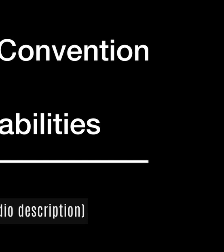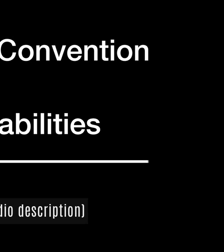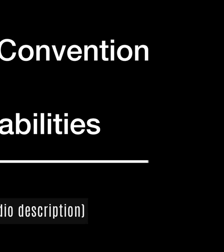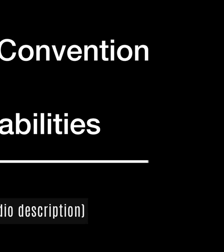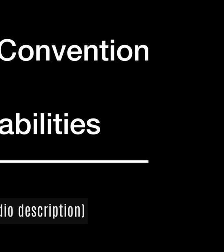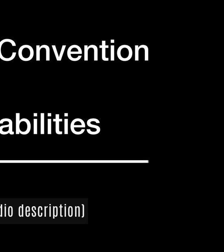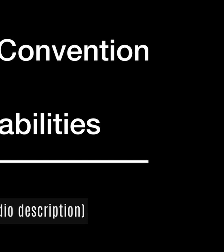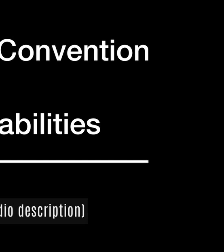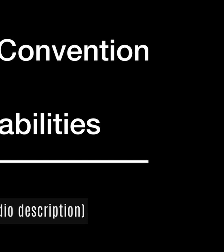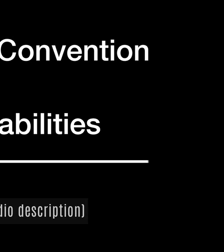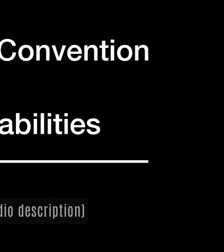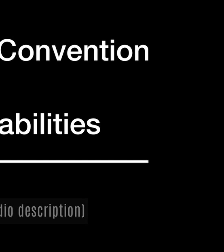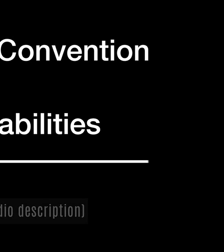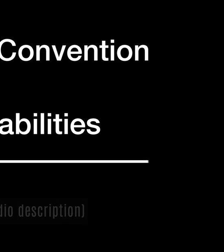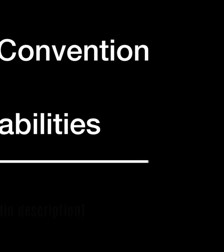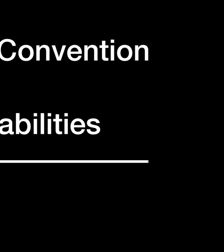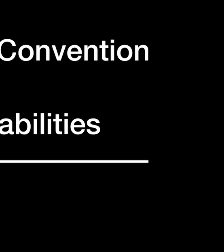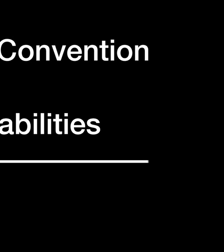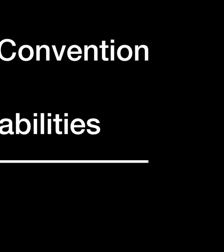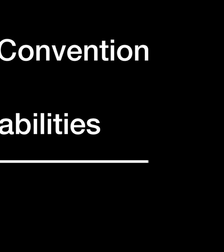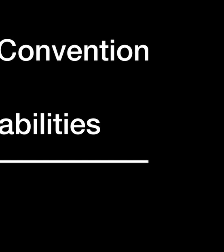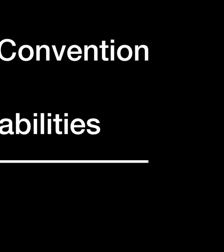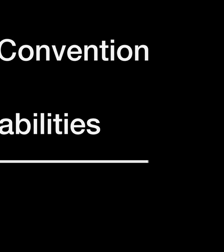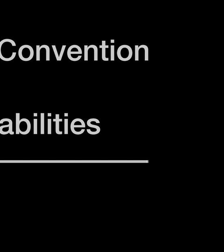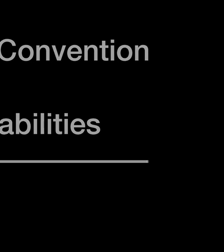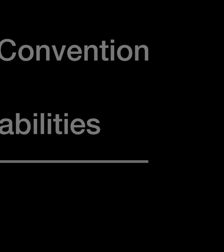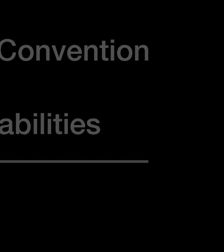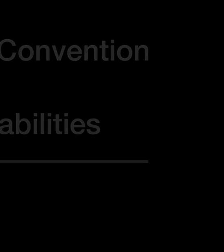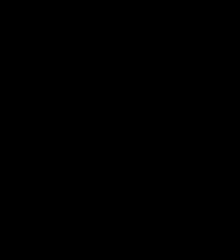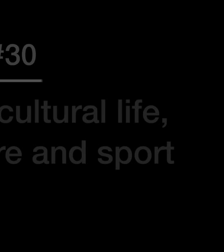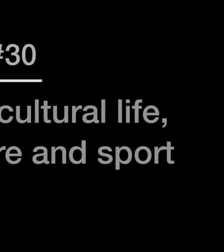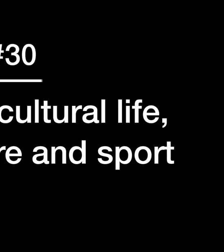we see English and Auslan users side by side, with captions along the bottom of the screen.